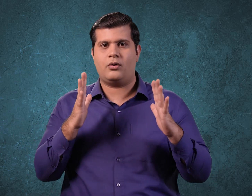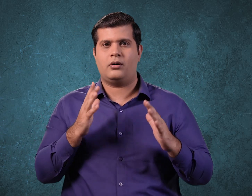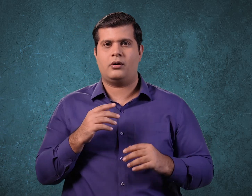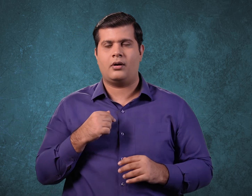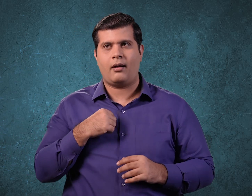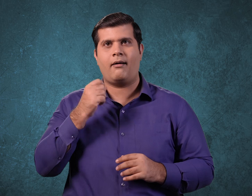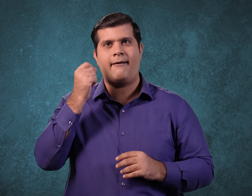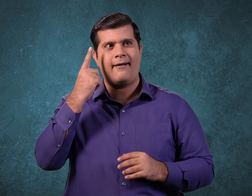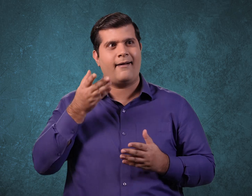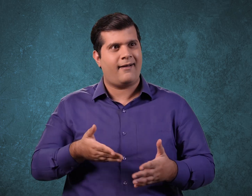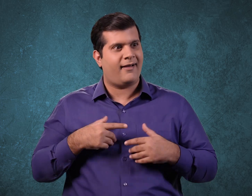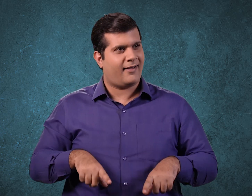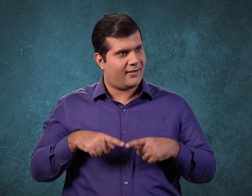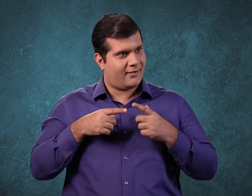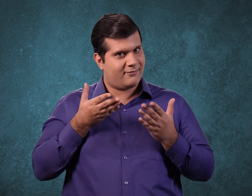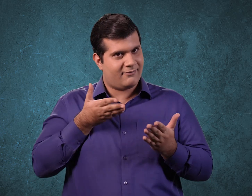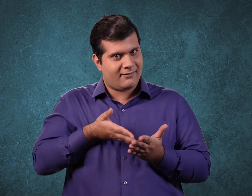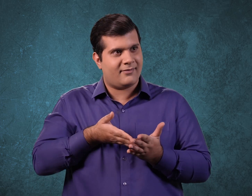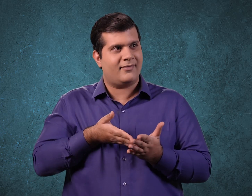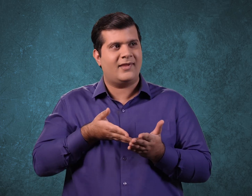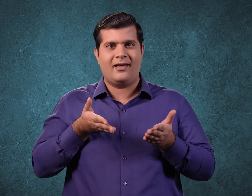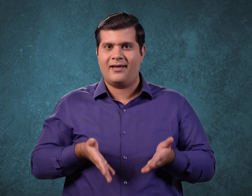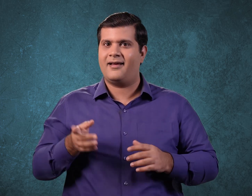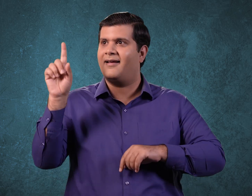Now we all realise the importance of 29th February.